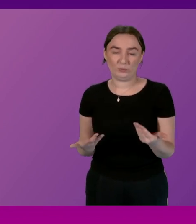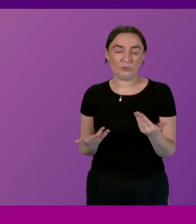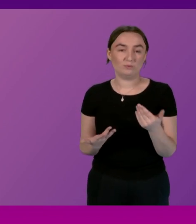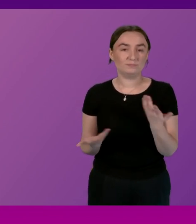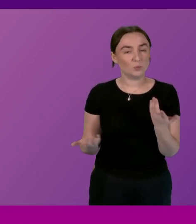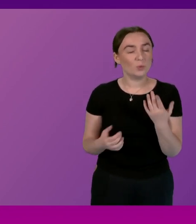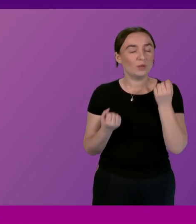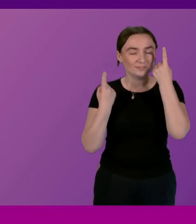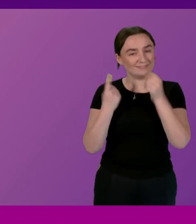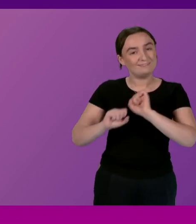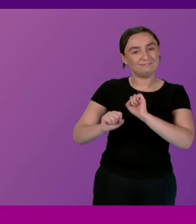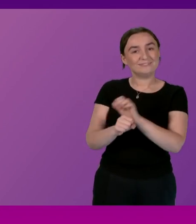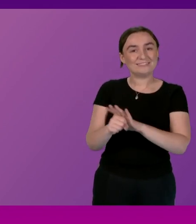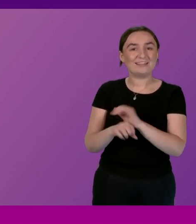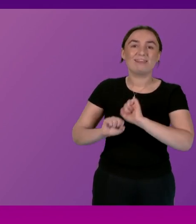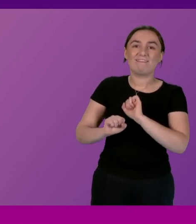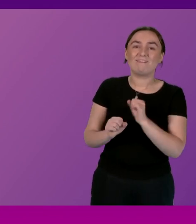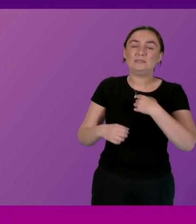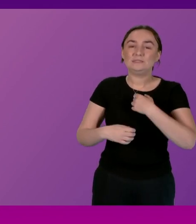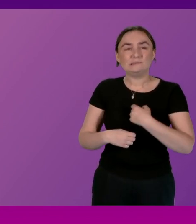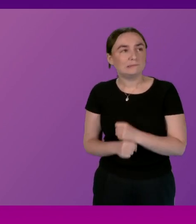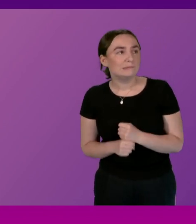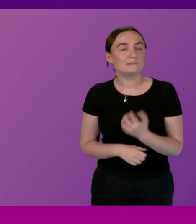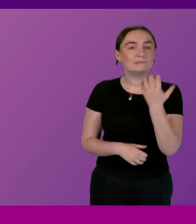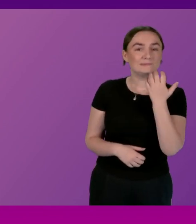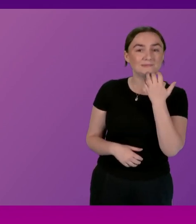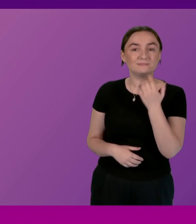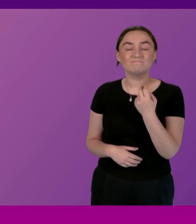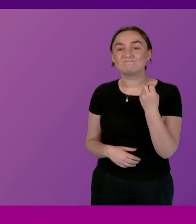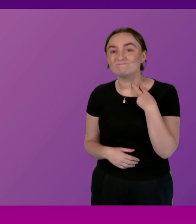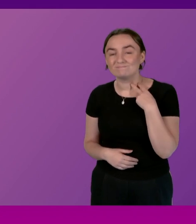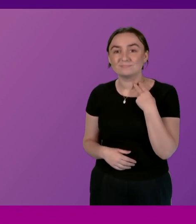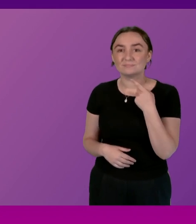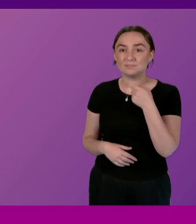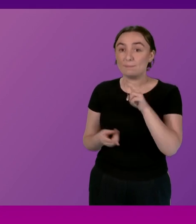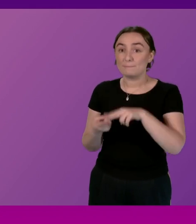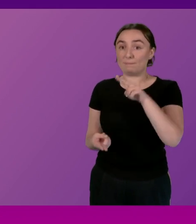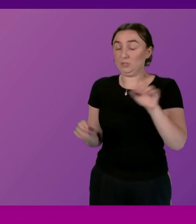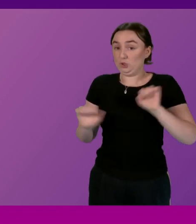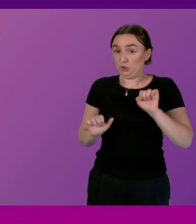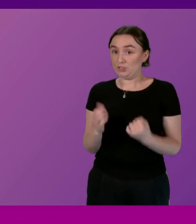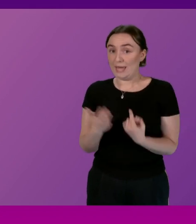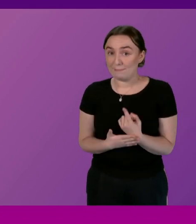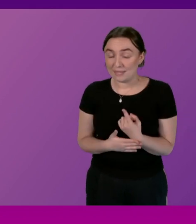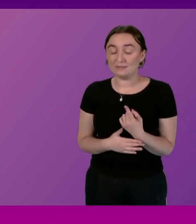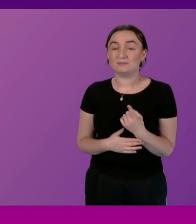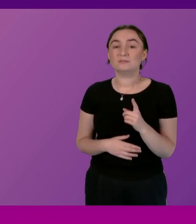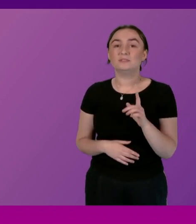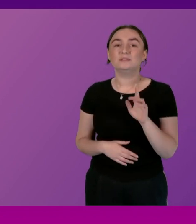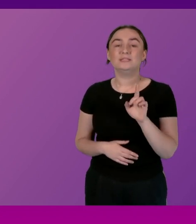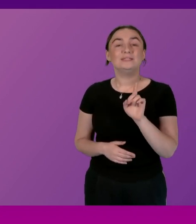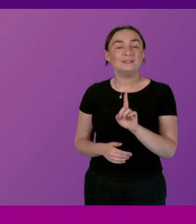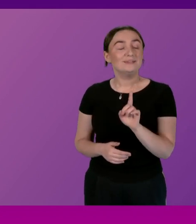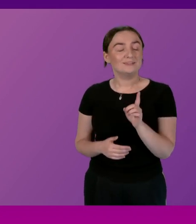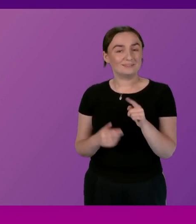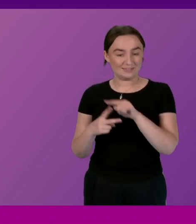the sector in terms of some of their frustrations and even disappointment that that uplift hasn't happened immediately the other issue I